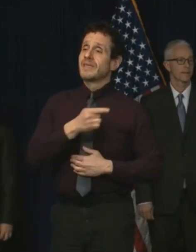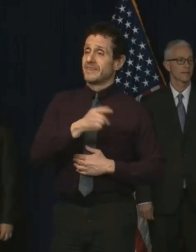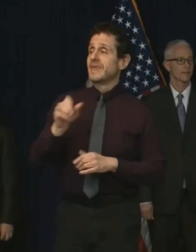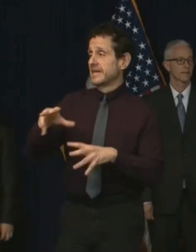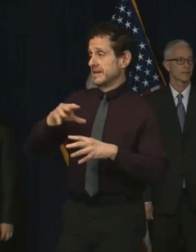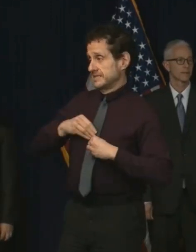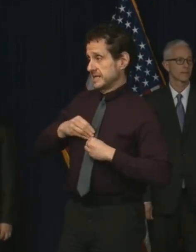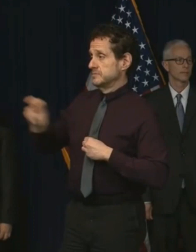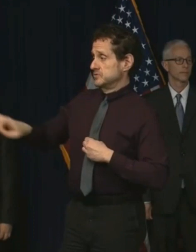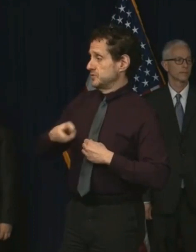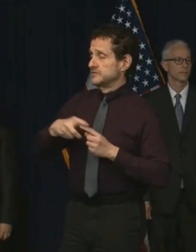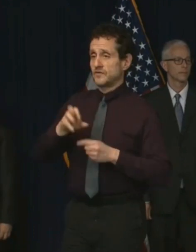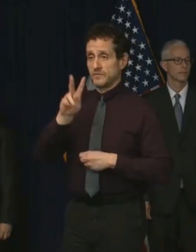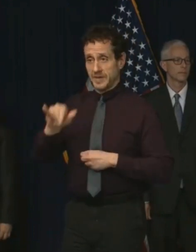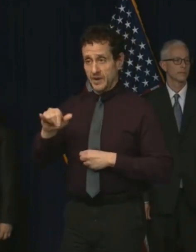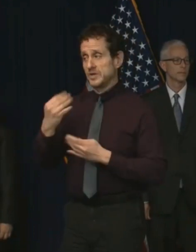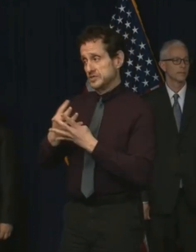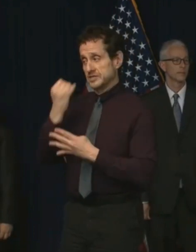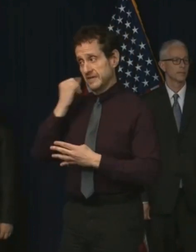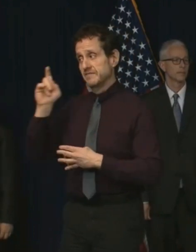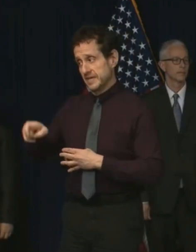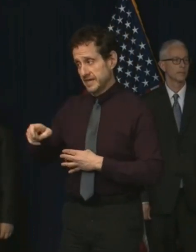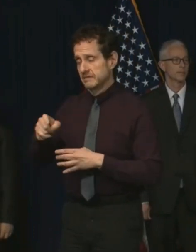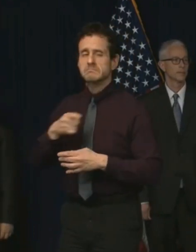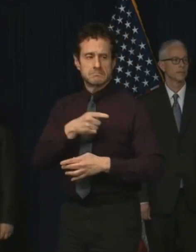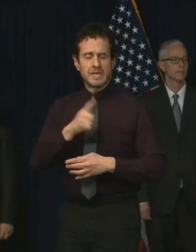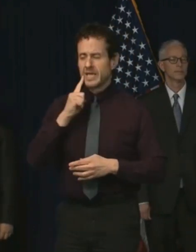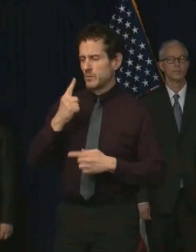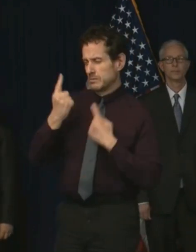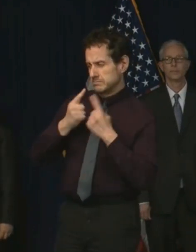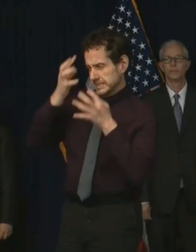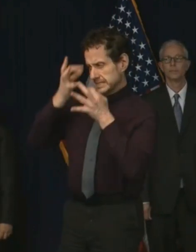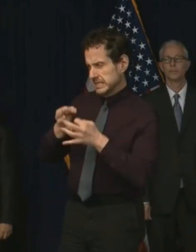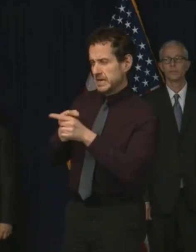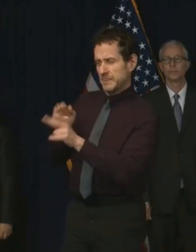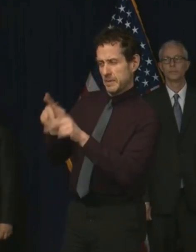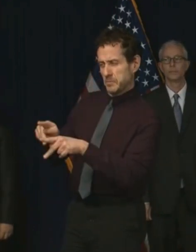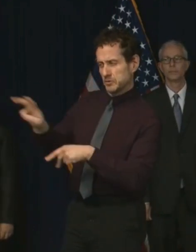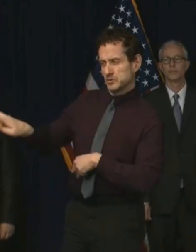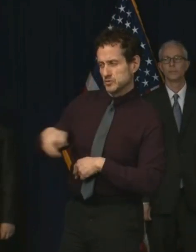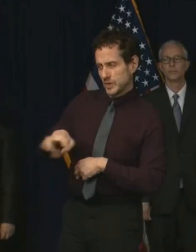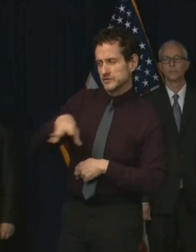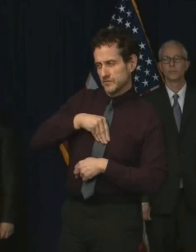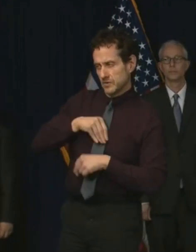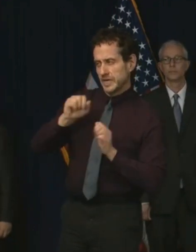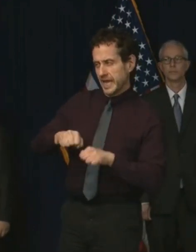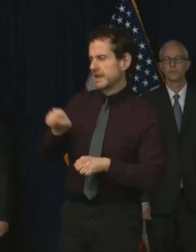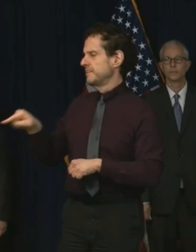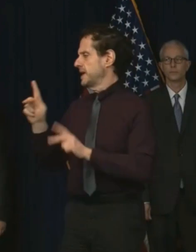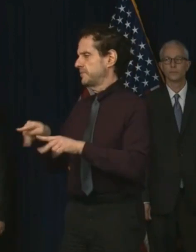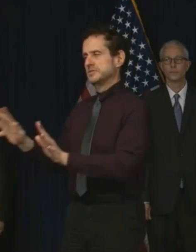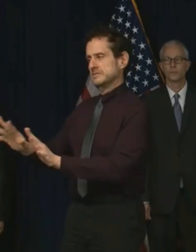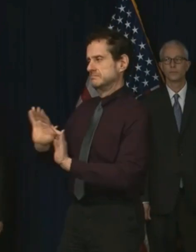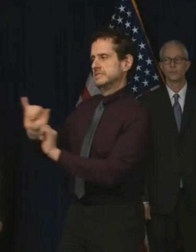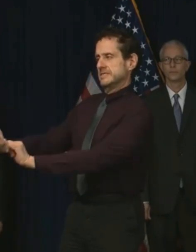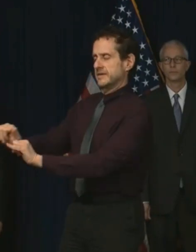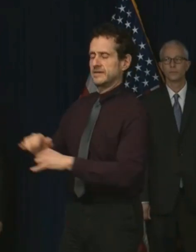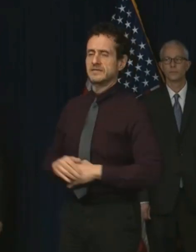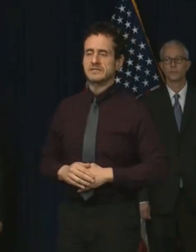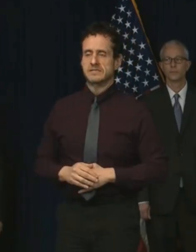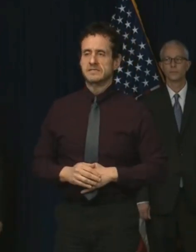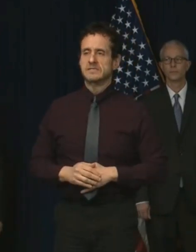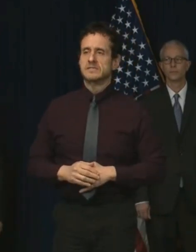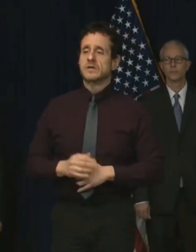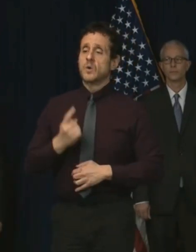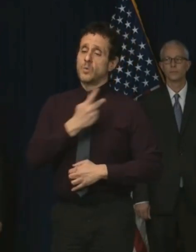jails when necessary, and he will exercise that discretion. Tragically, we have lost one patient to